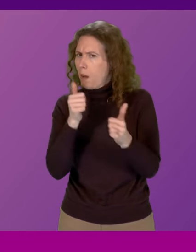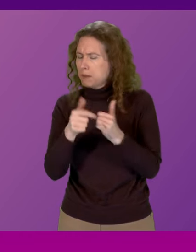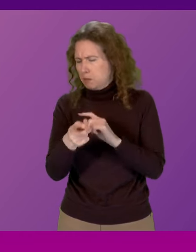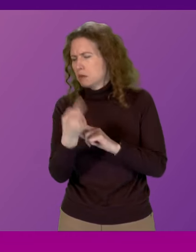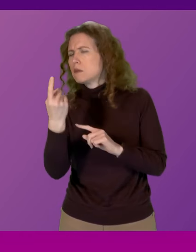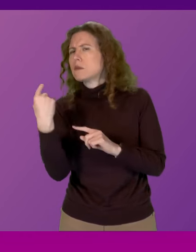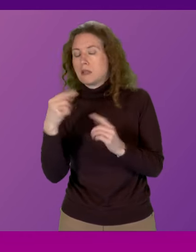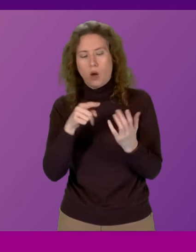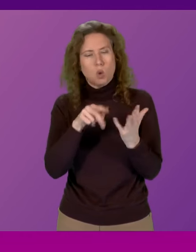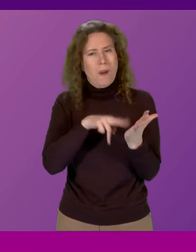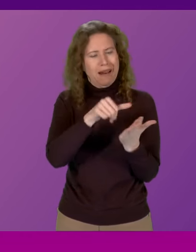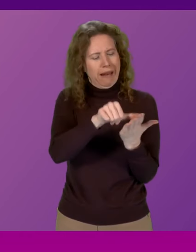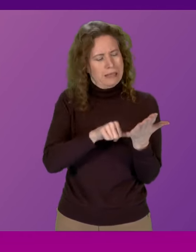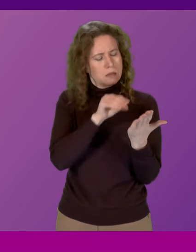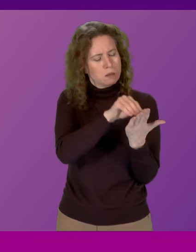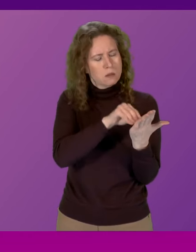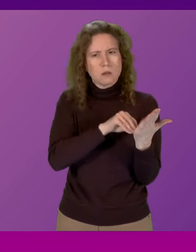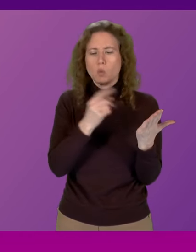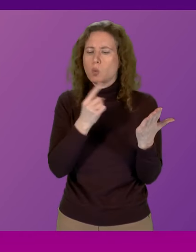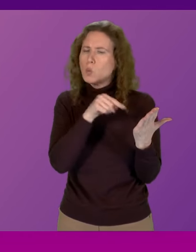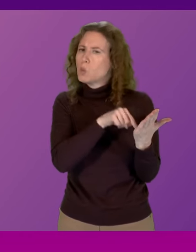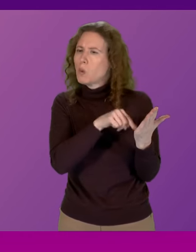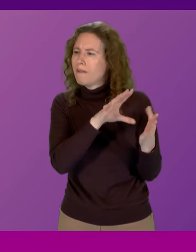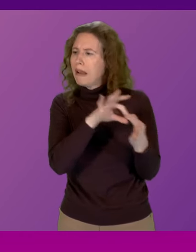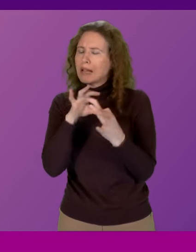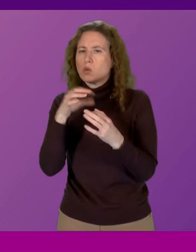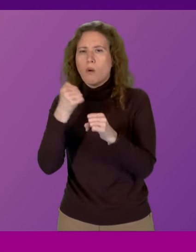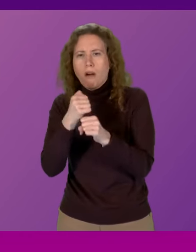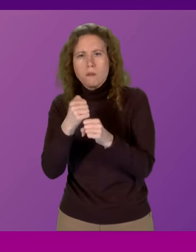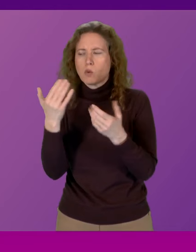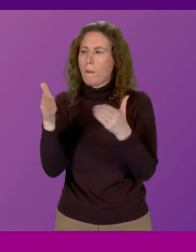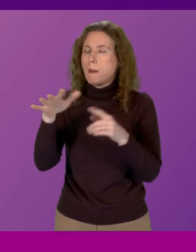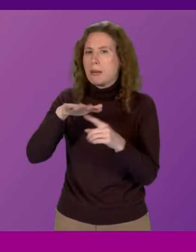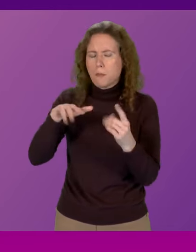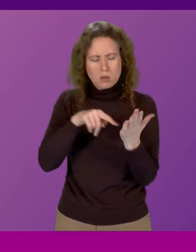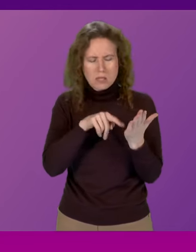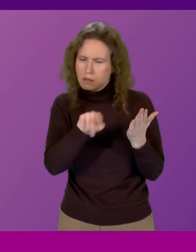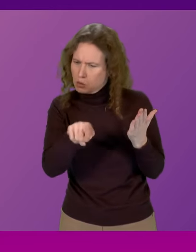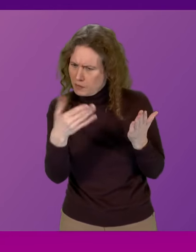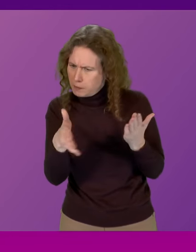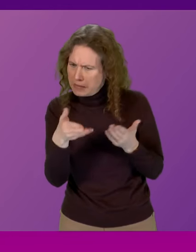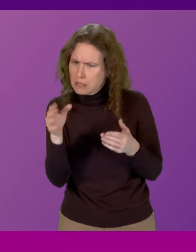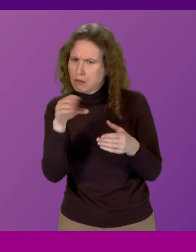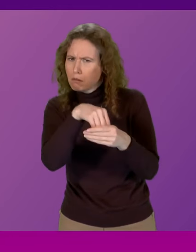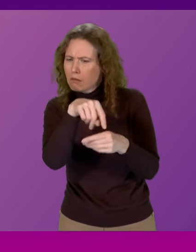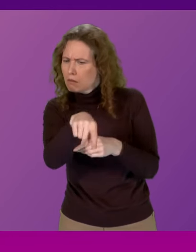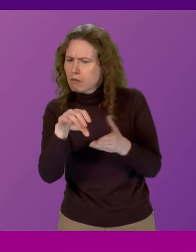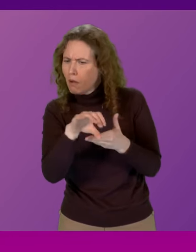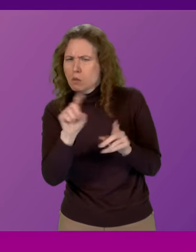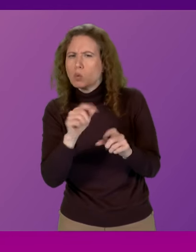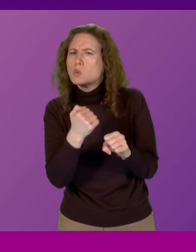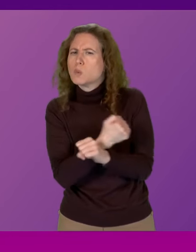a UN list that had links to the government or public bodies asking what steps they were taking in relation